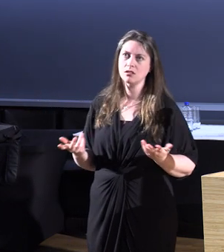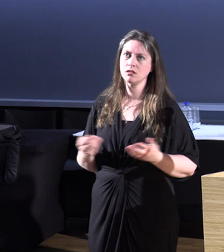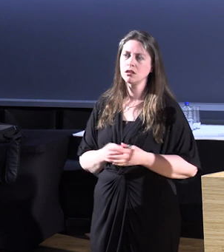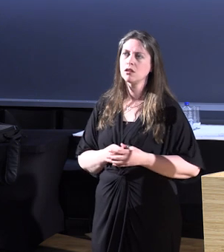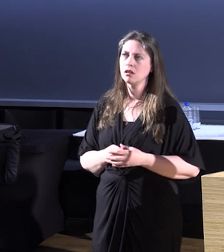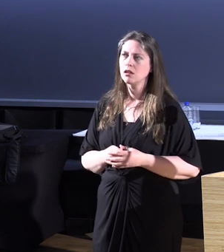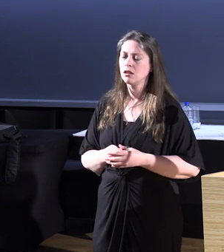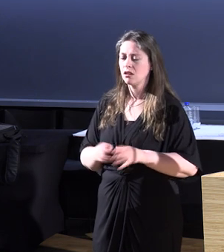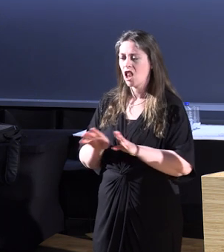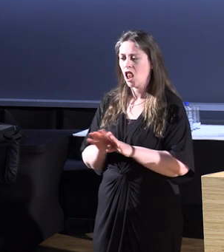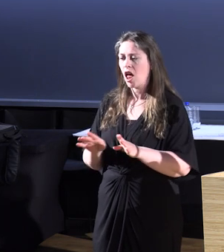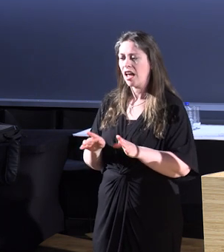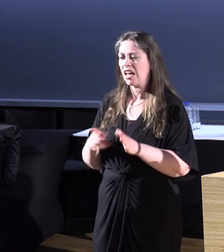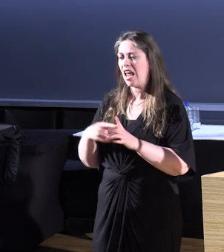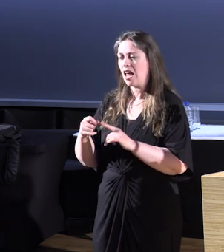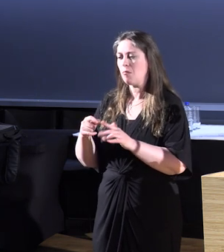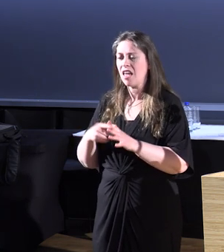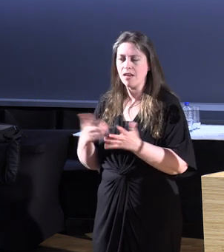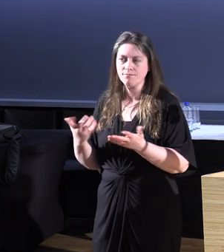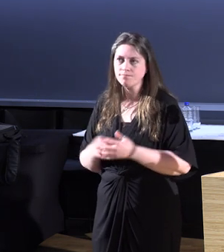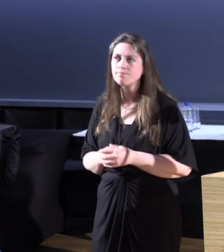adapted physical activity.